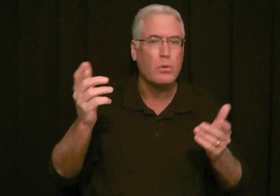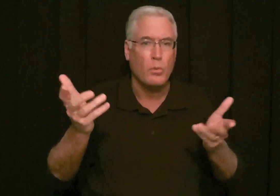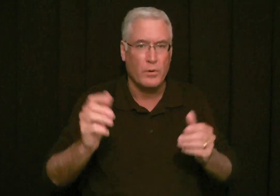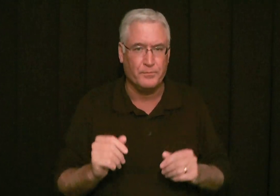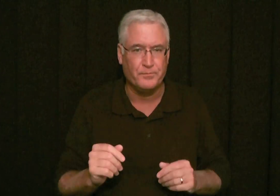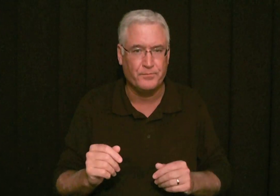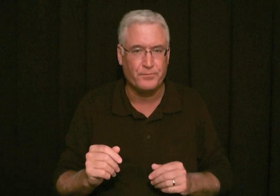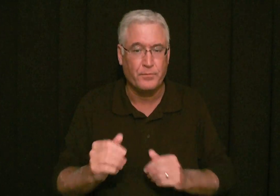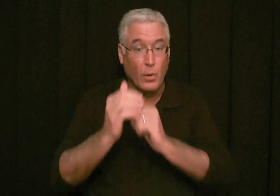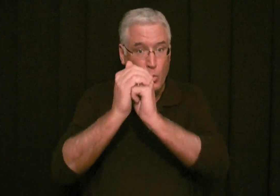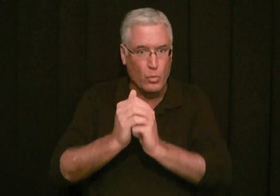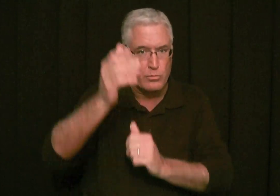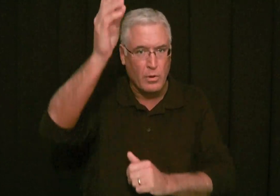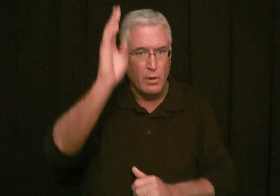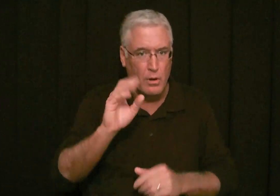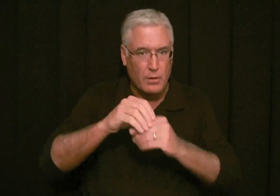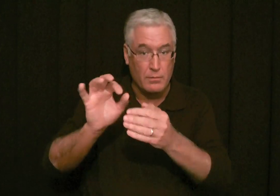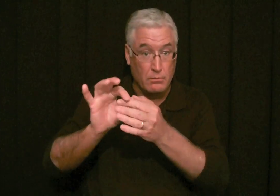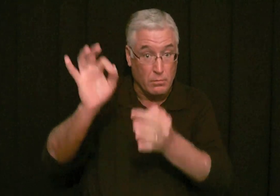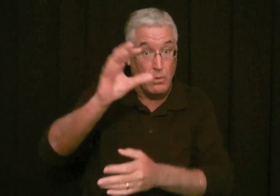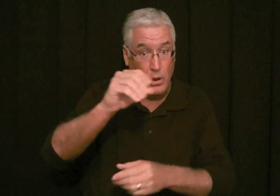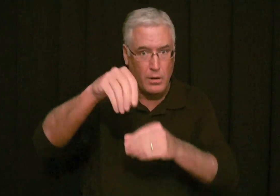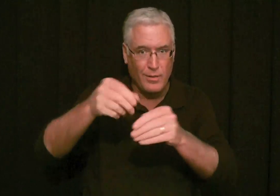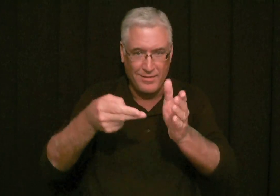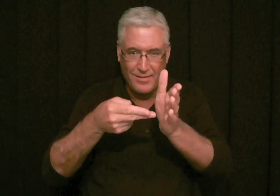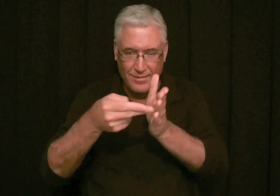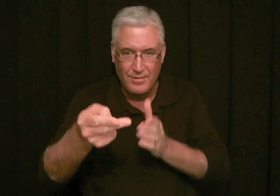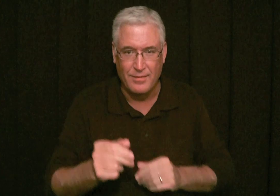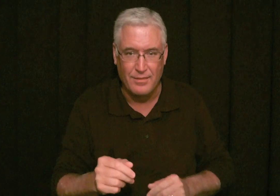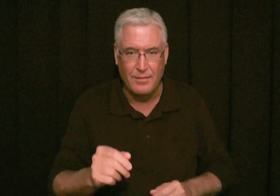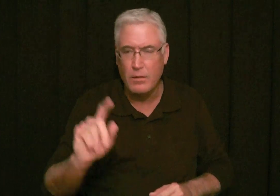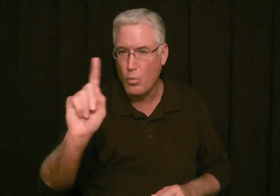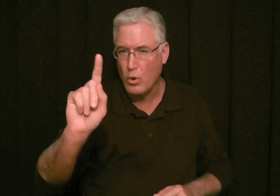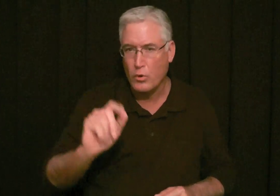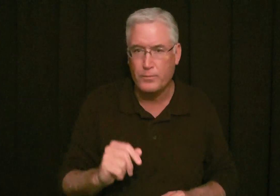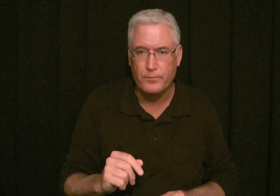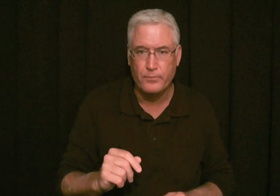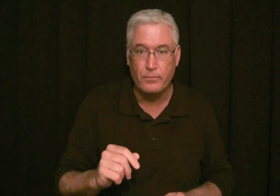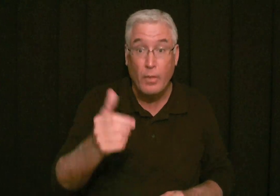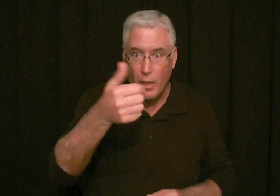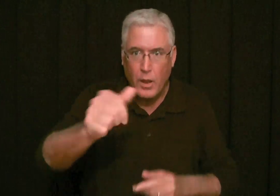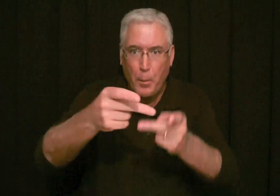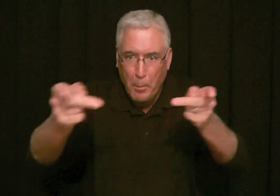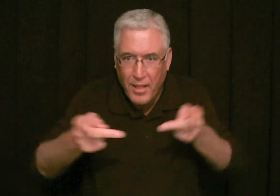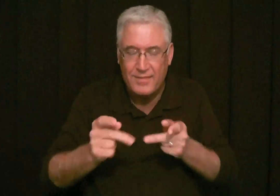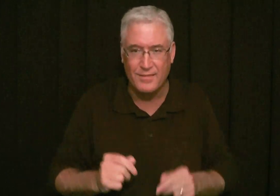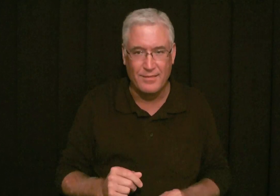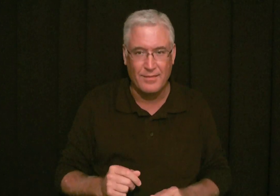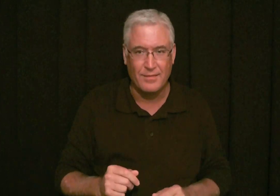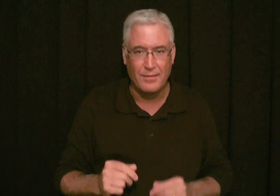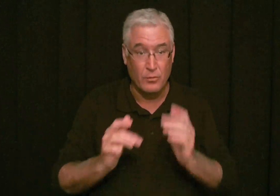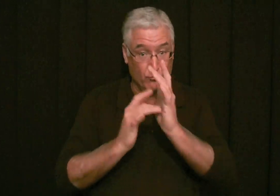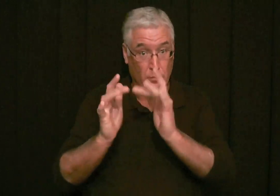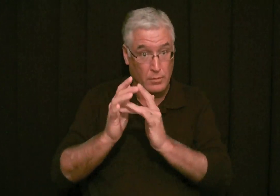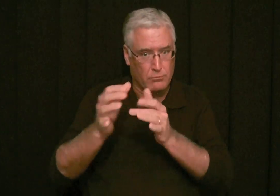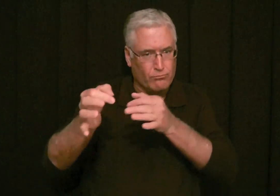19, he said it pointed to that worshiping God in spirit and truth. Where? Well, any place.